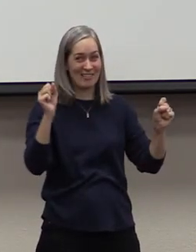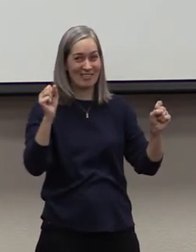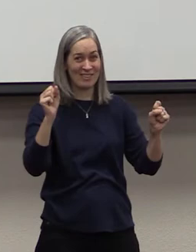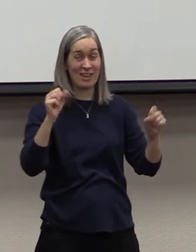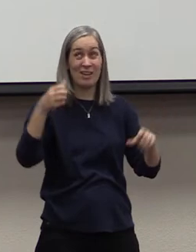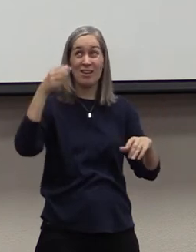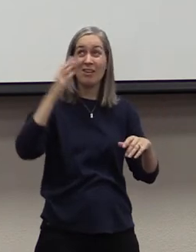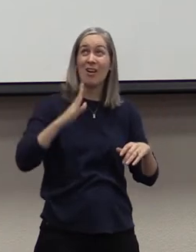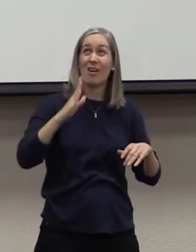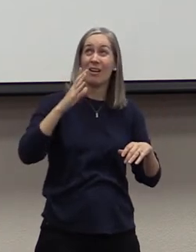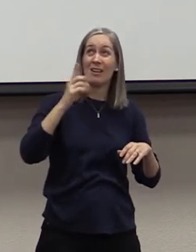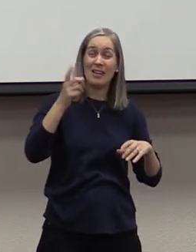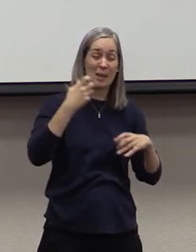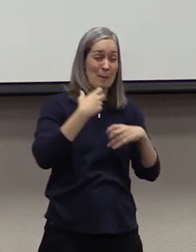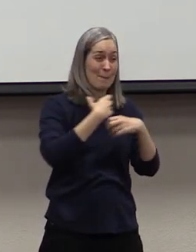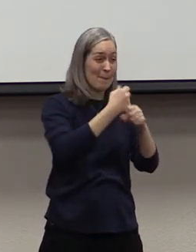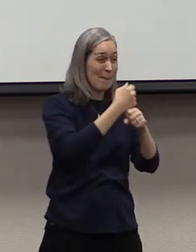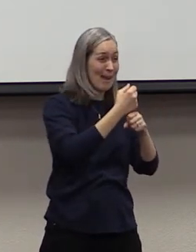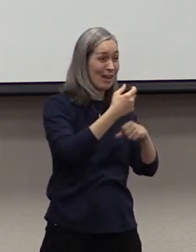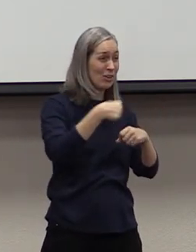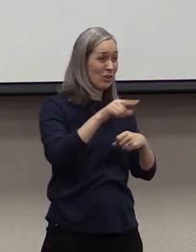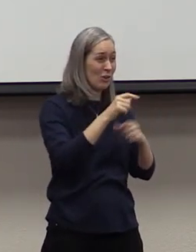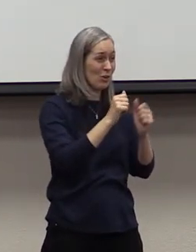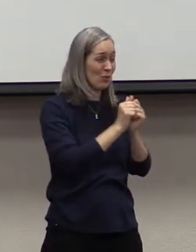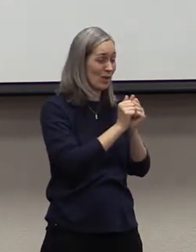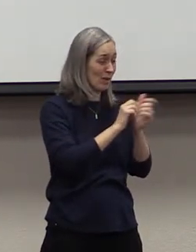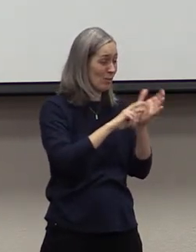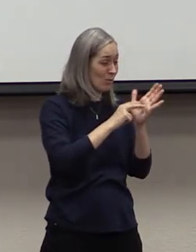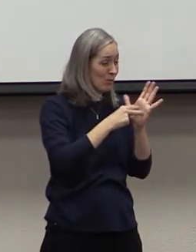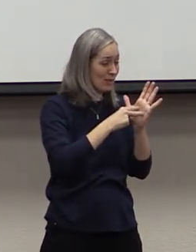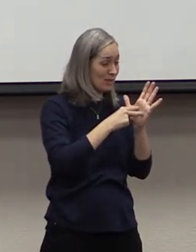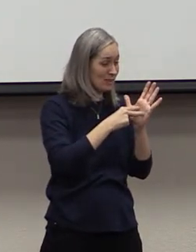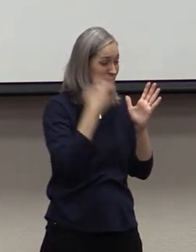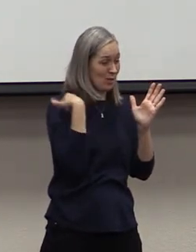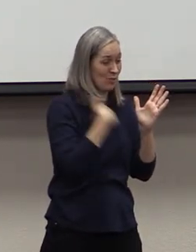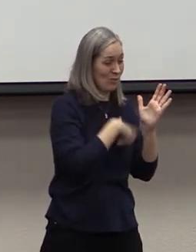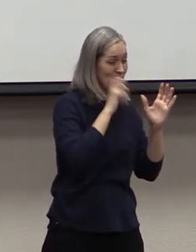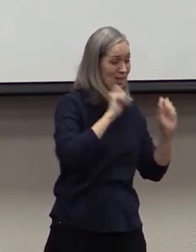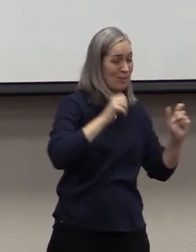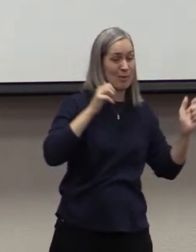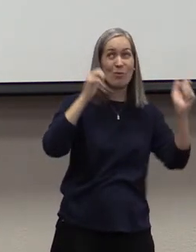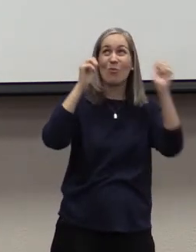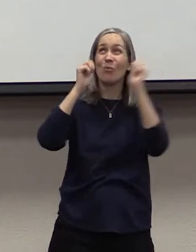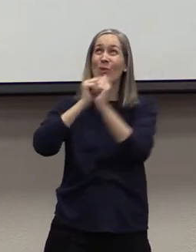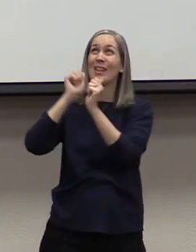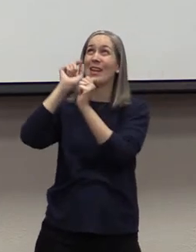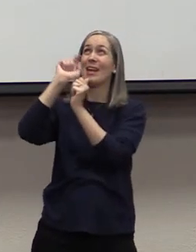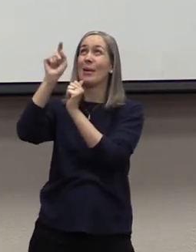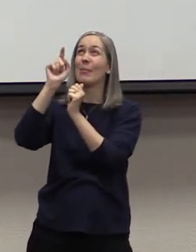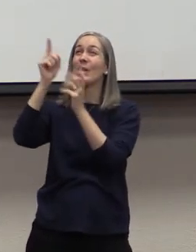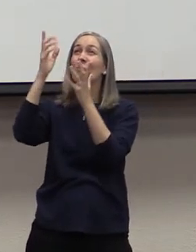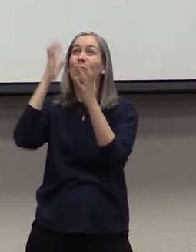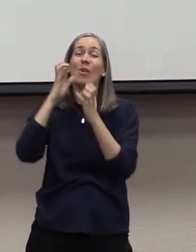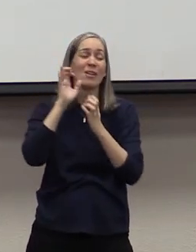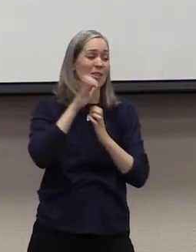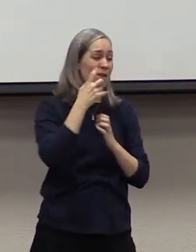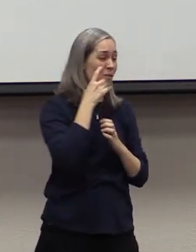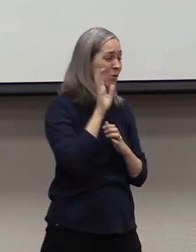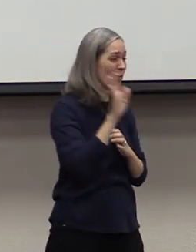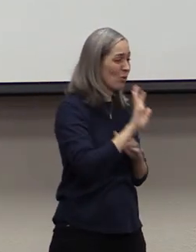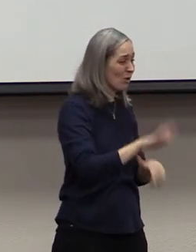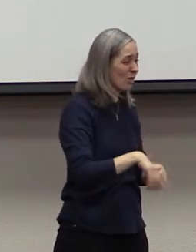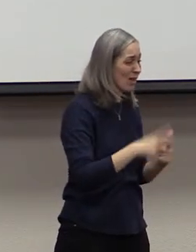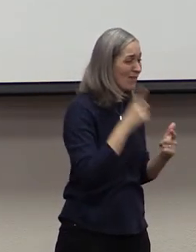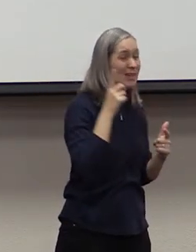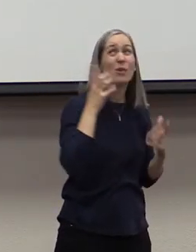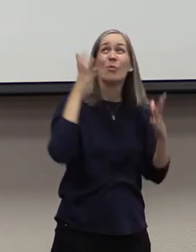God created you with the intention of being with Him. And that is what He wants for your life. For